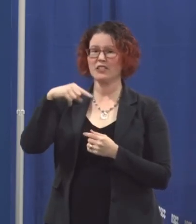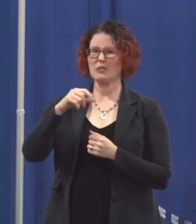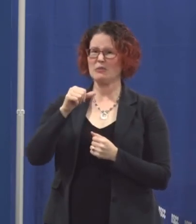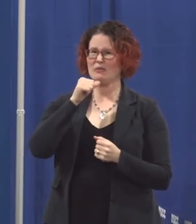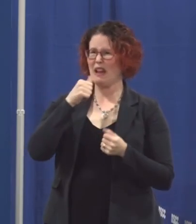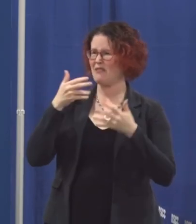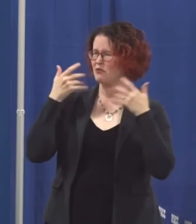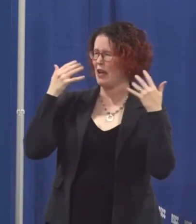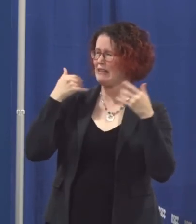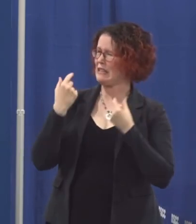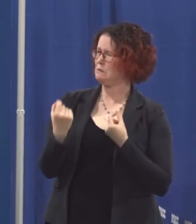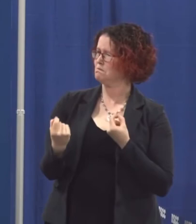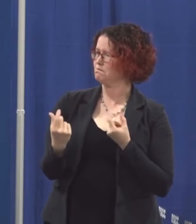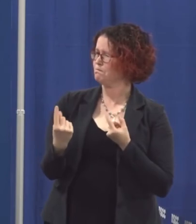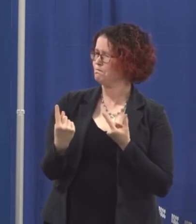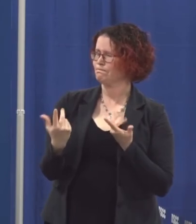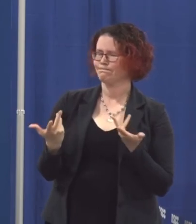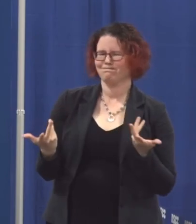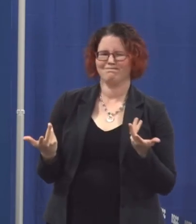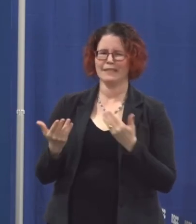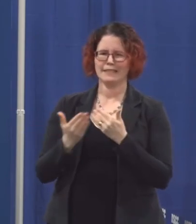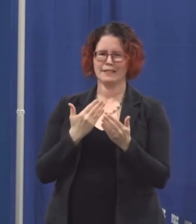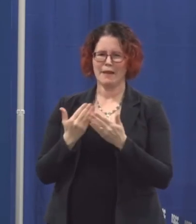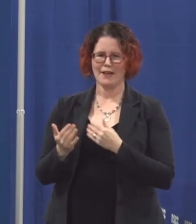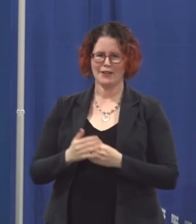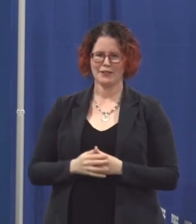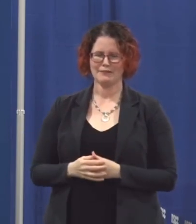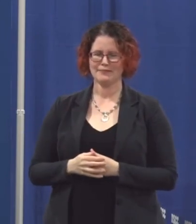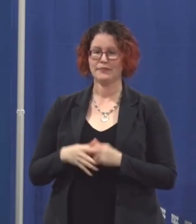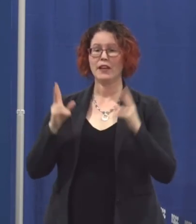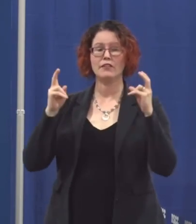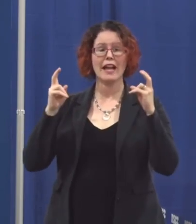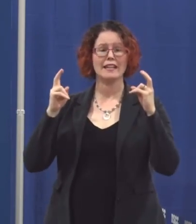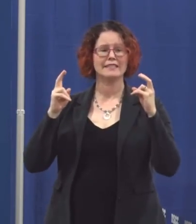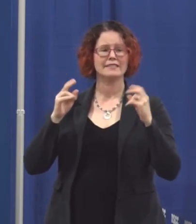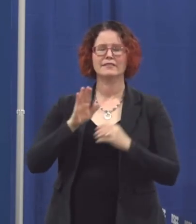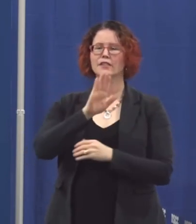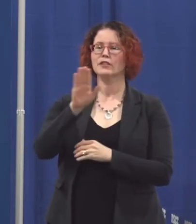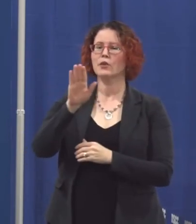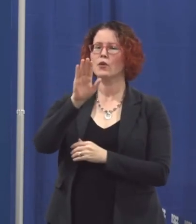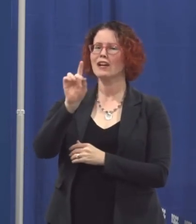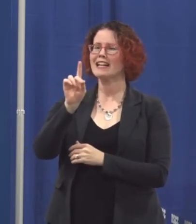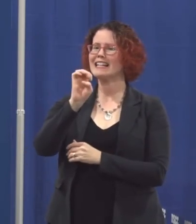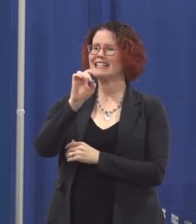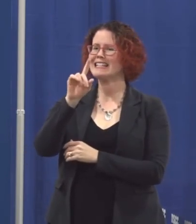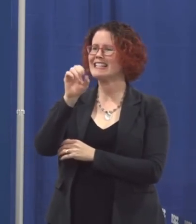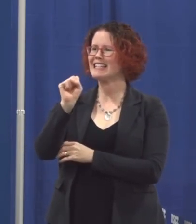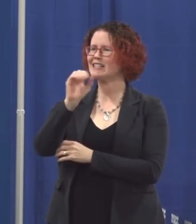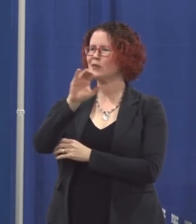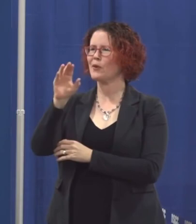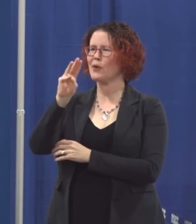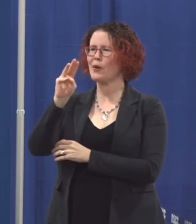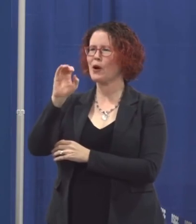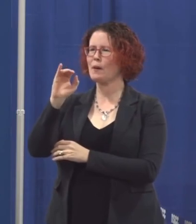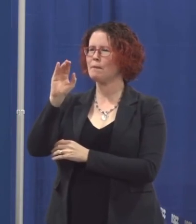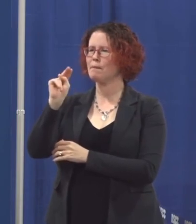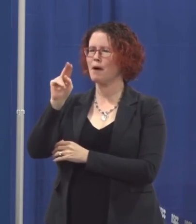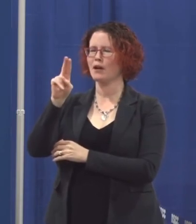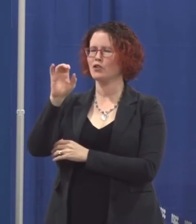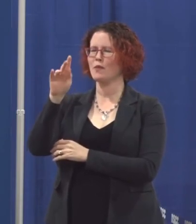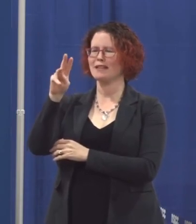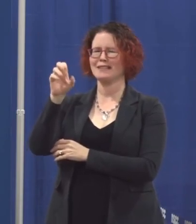around the phrase your deeds are your monuments have resurfaced a number of times throughout history